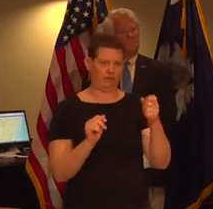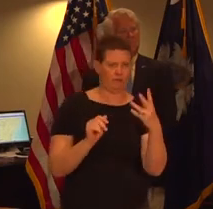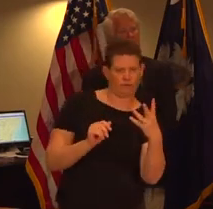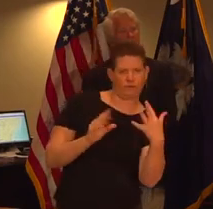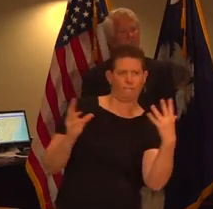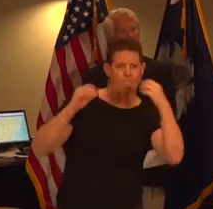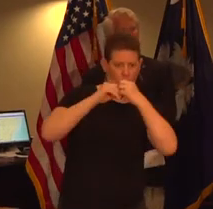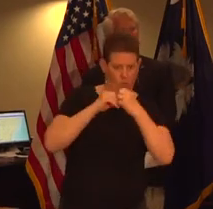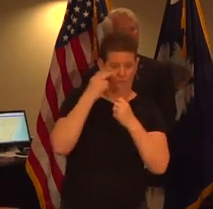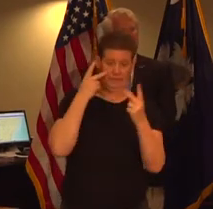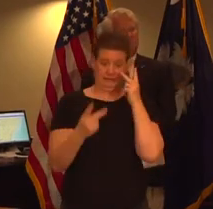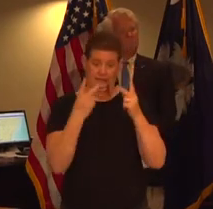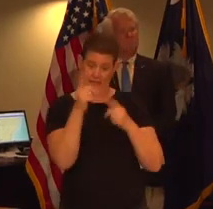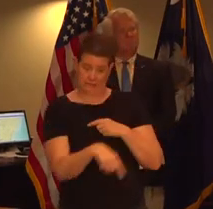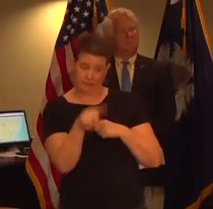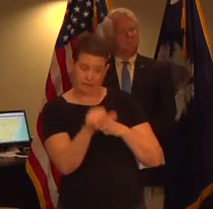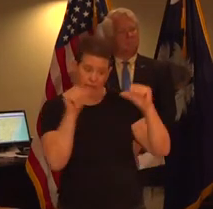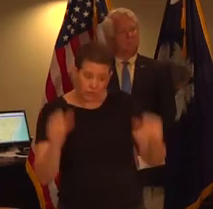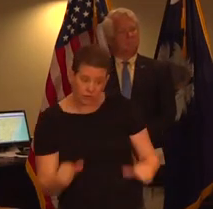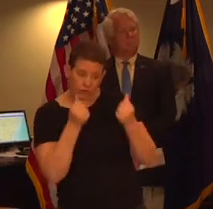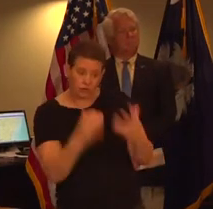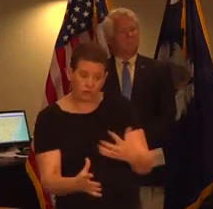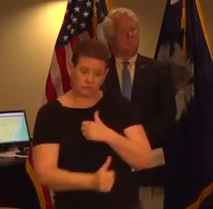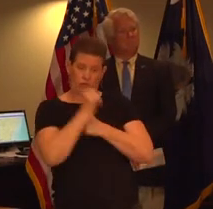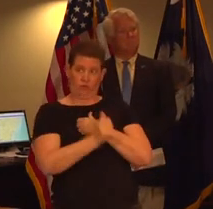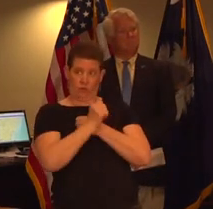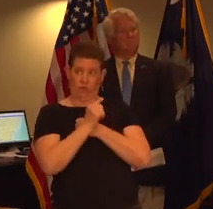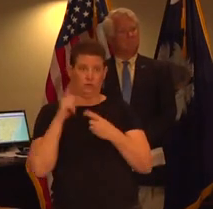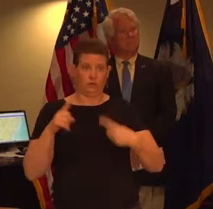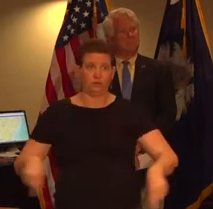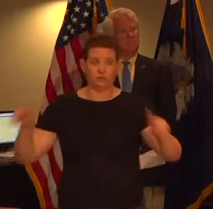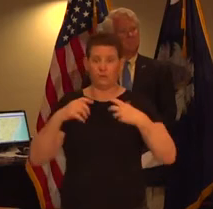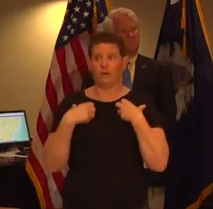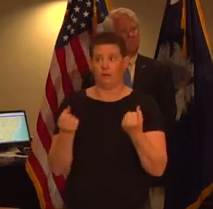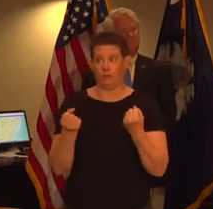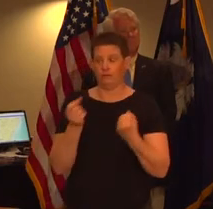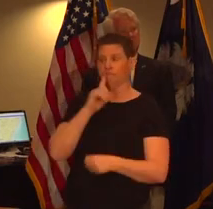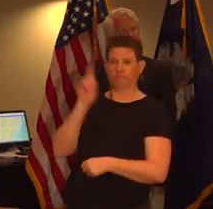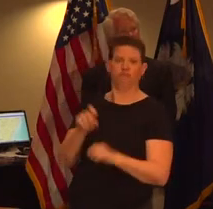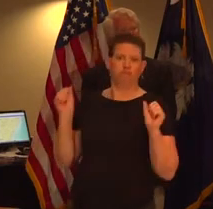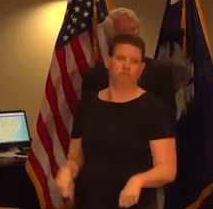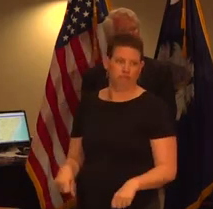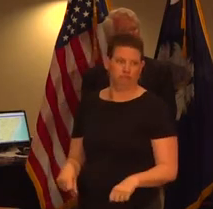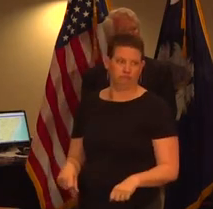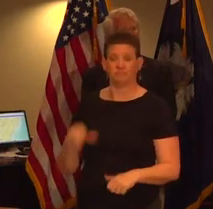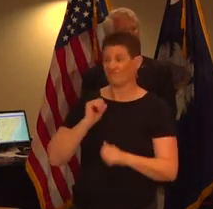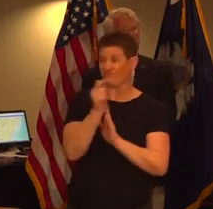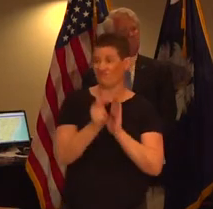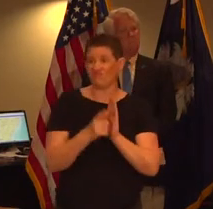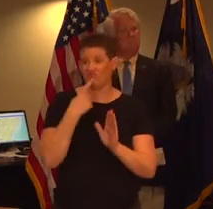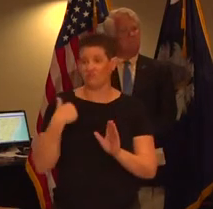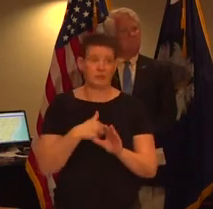or could pose a threat to public health now this is statutory authority our law enforcement